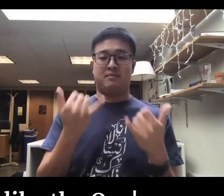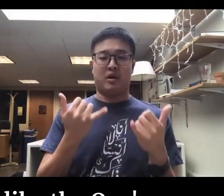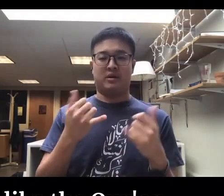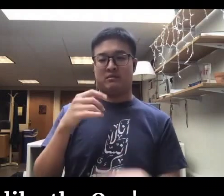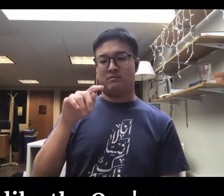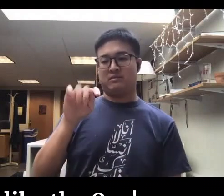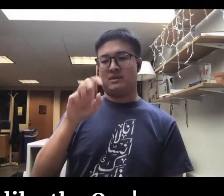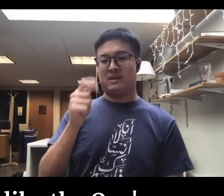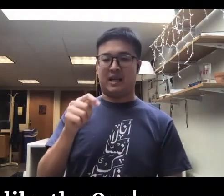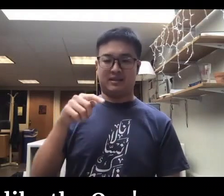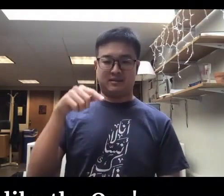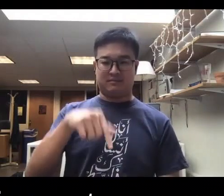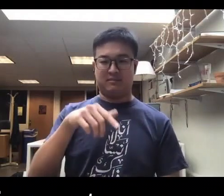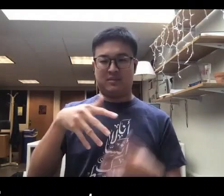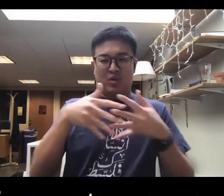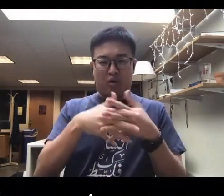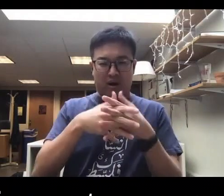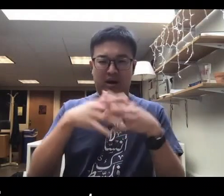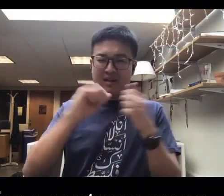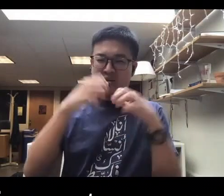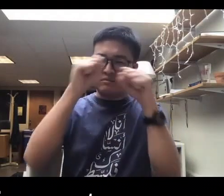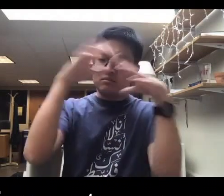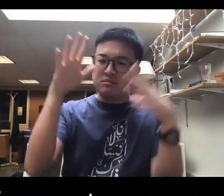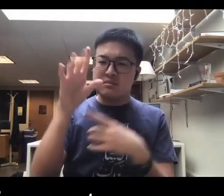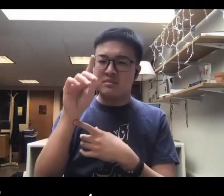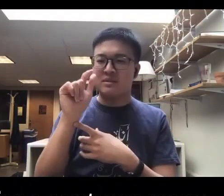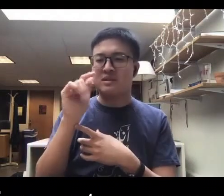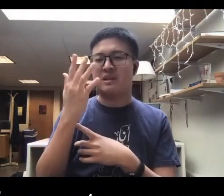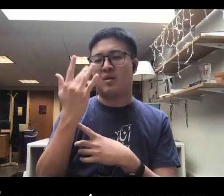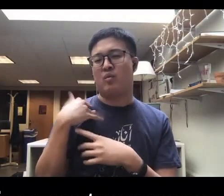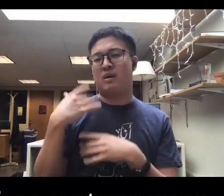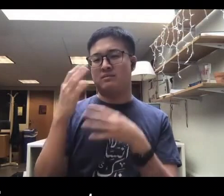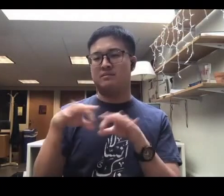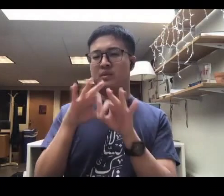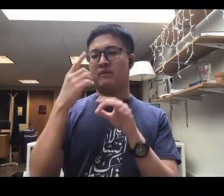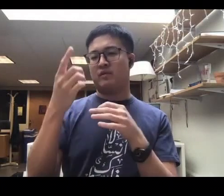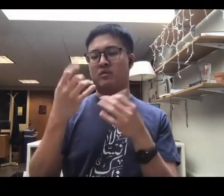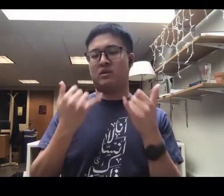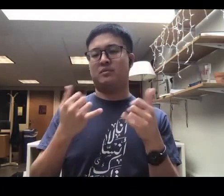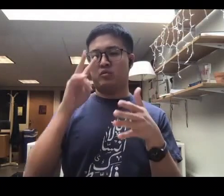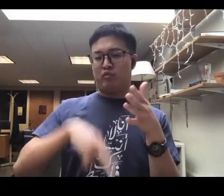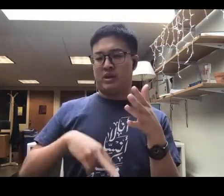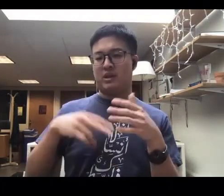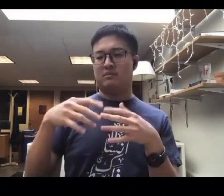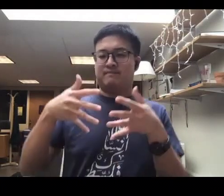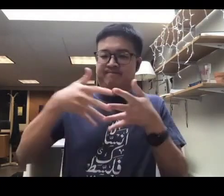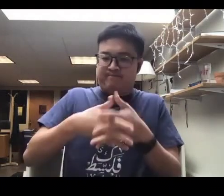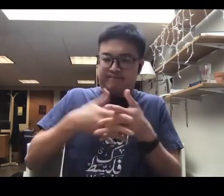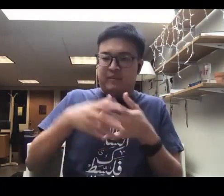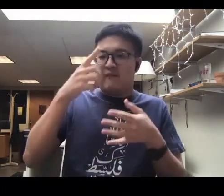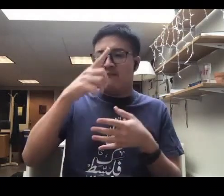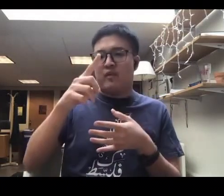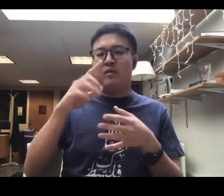conceptualizes disability, and why that's important for a contemporary reading of the Quran for Muslim communities.